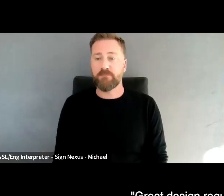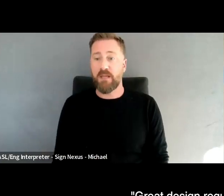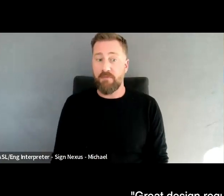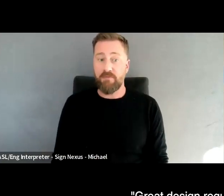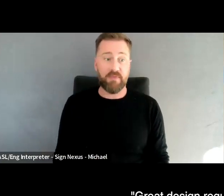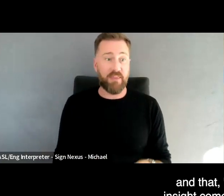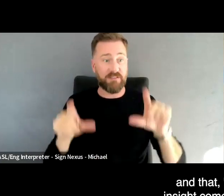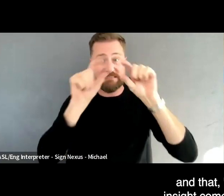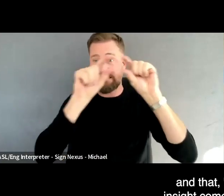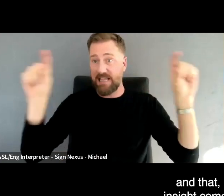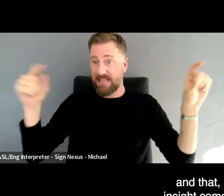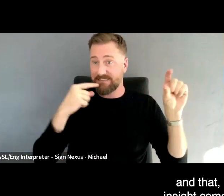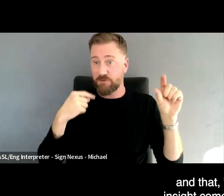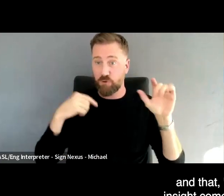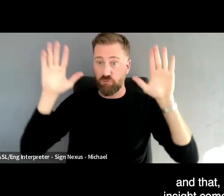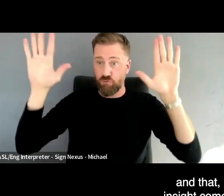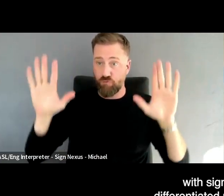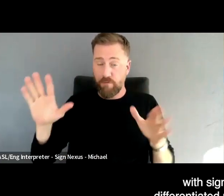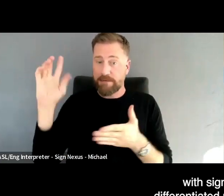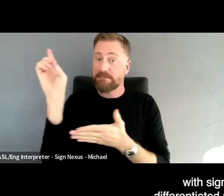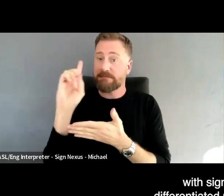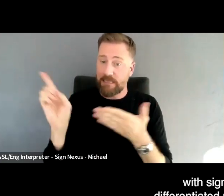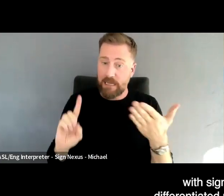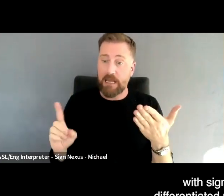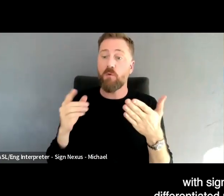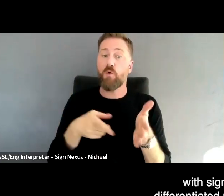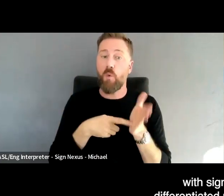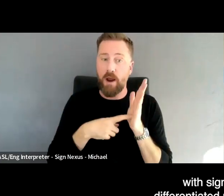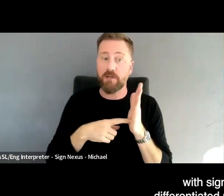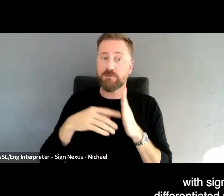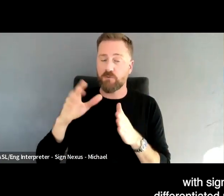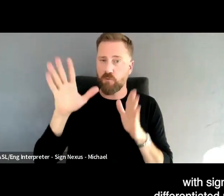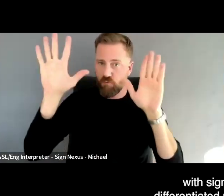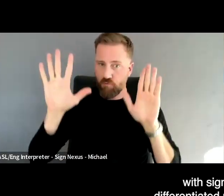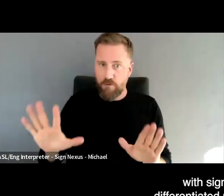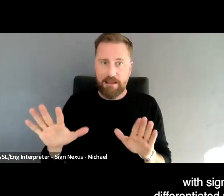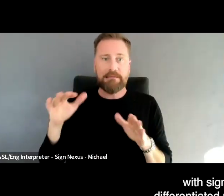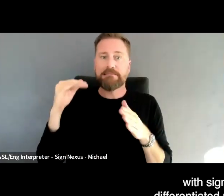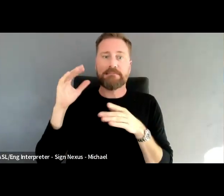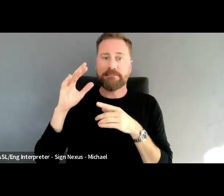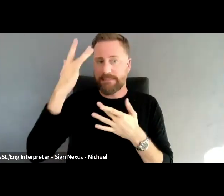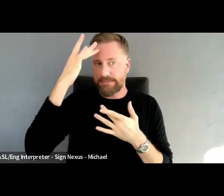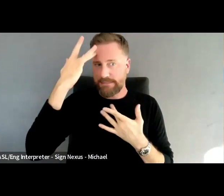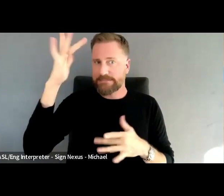great insight, and that the best insight has come from those with significantly differentiated perspectives.